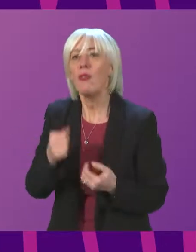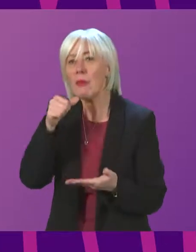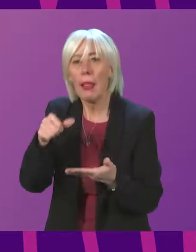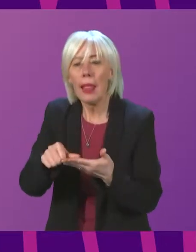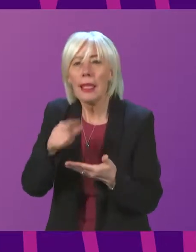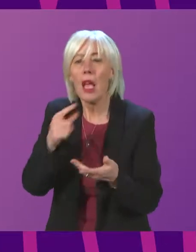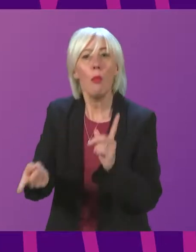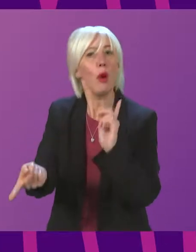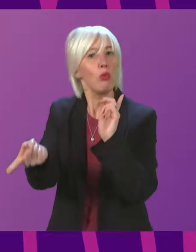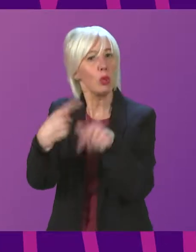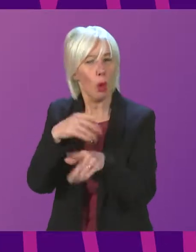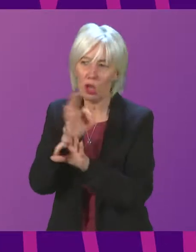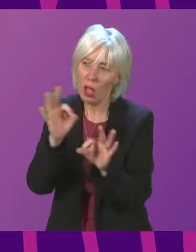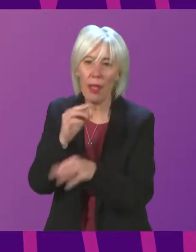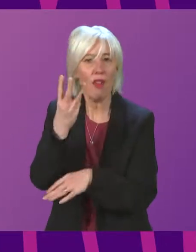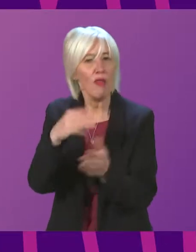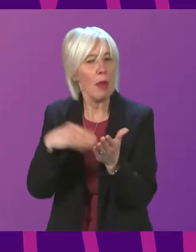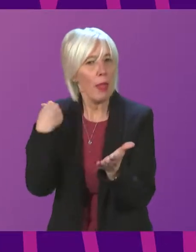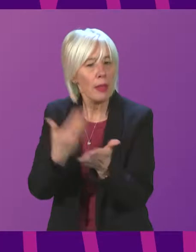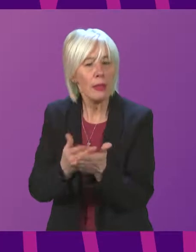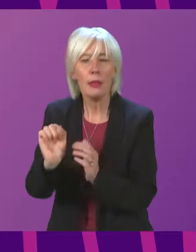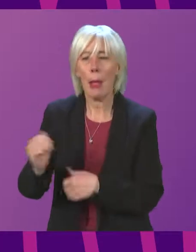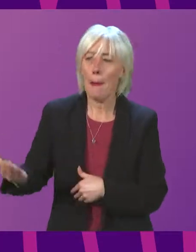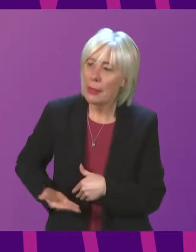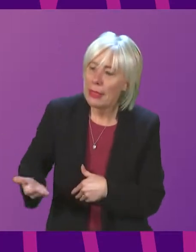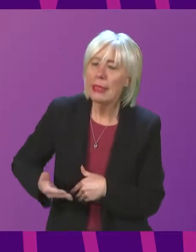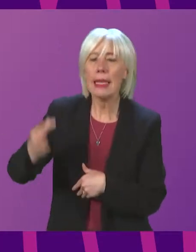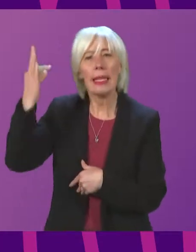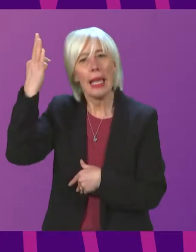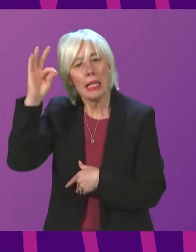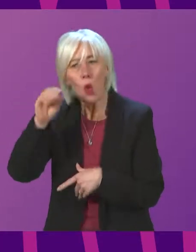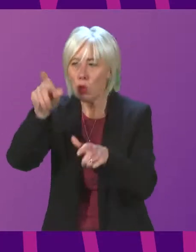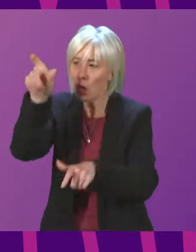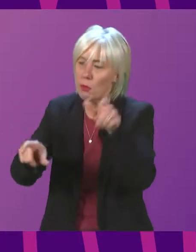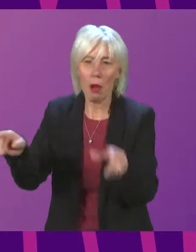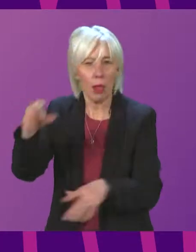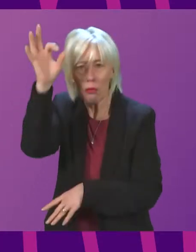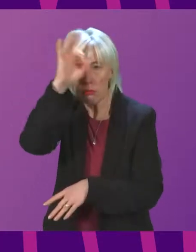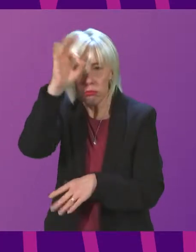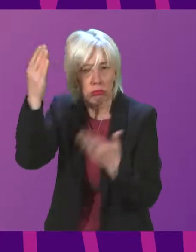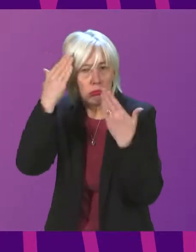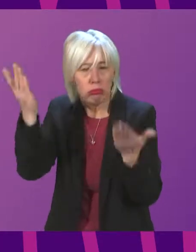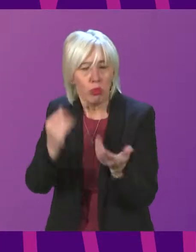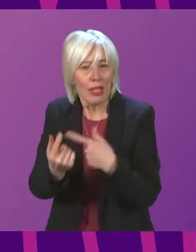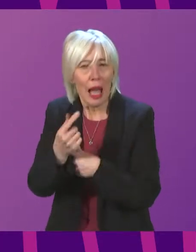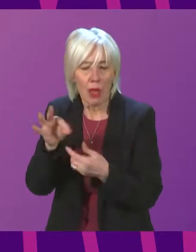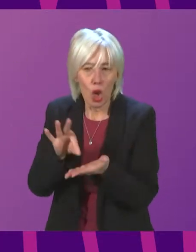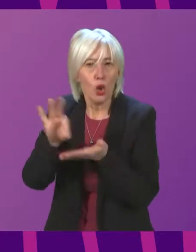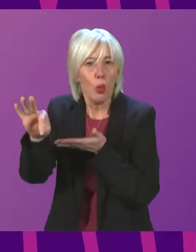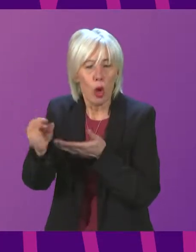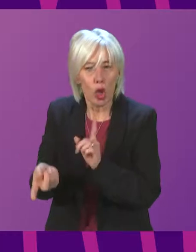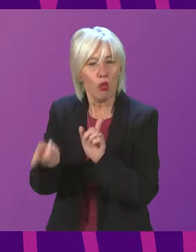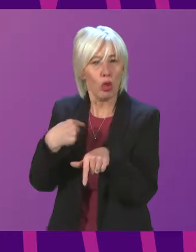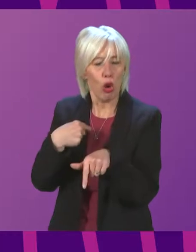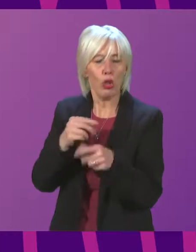Minister in over three months. Businesses, councils and the public are being kept in the dark over deposit return. The scheme has been